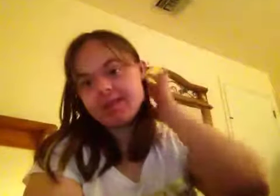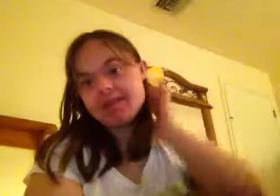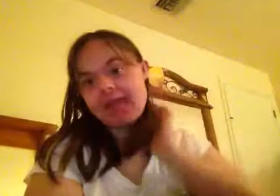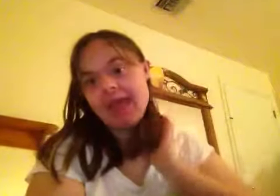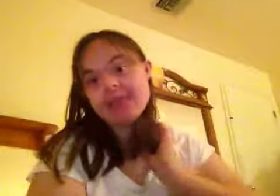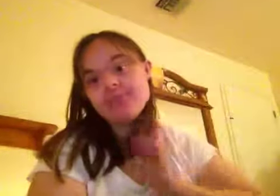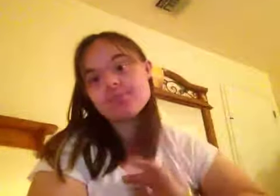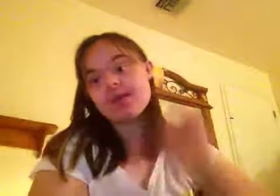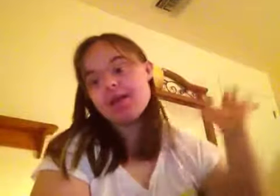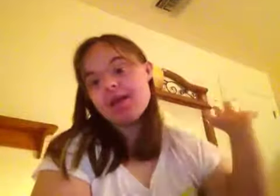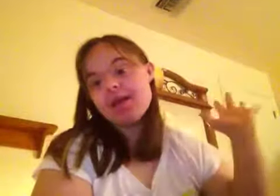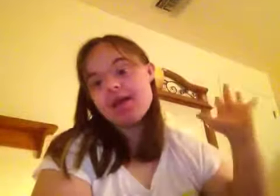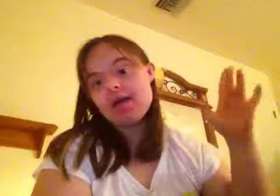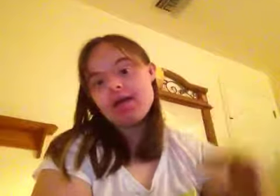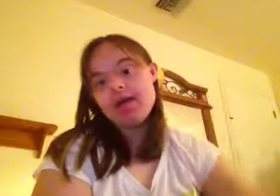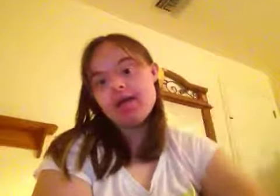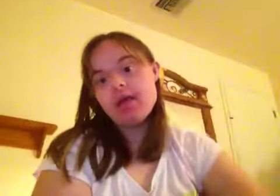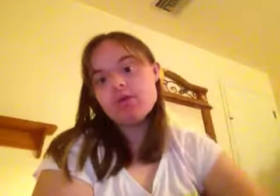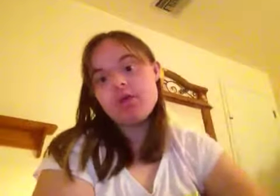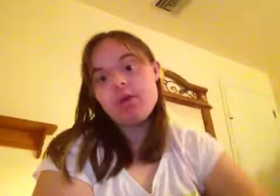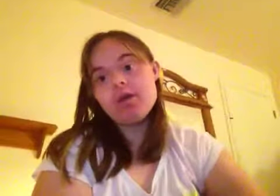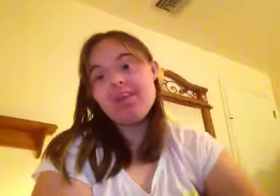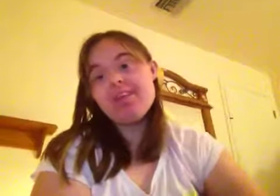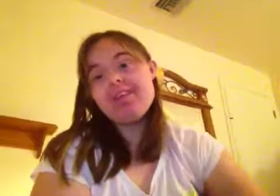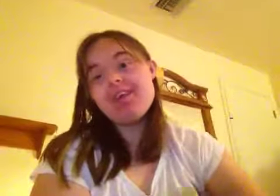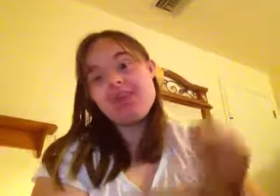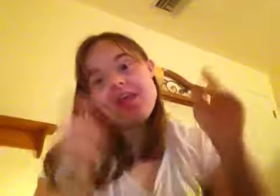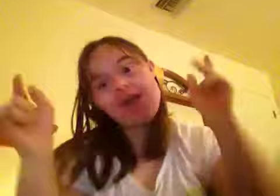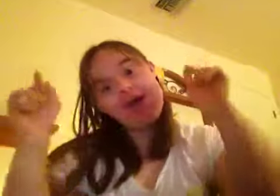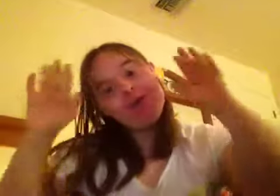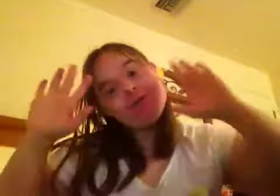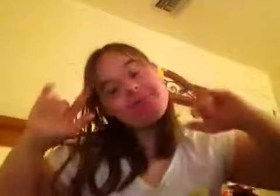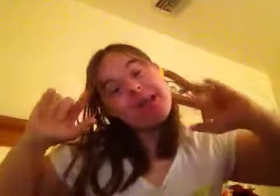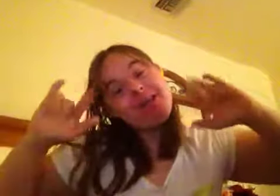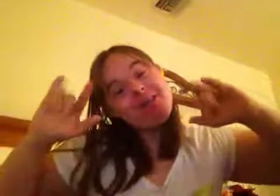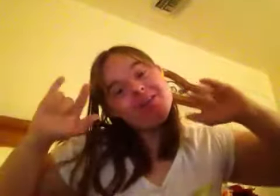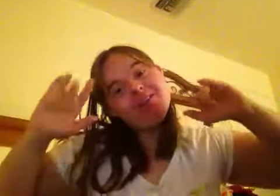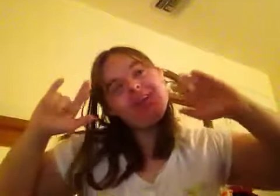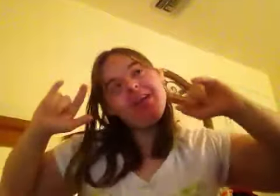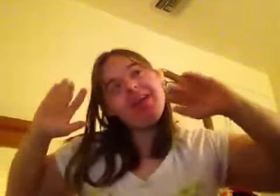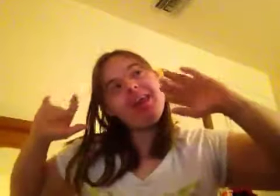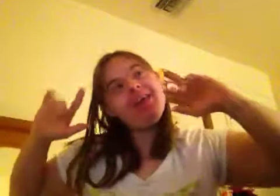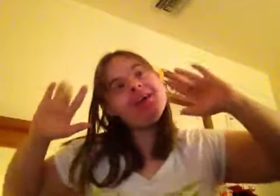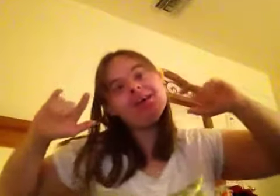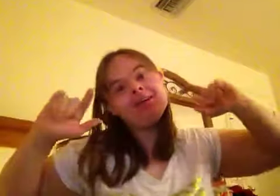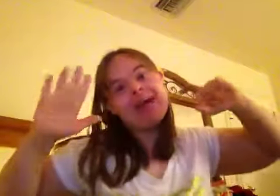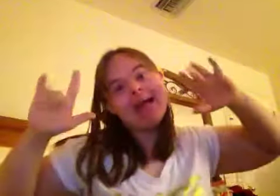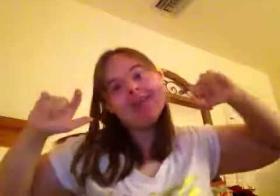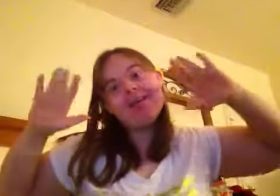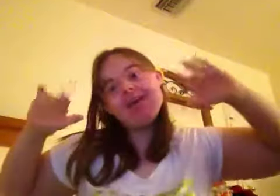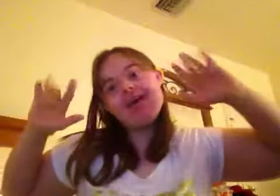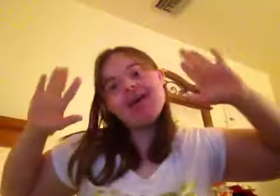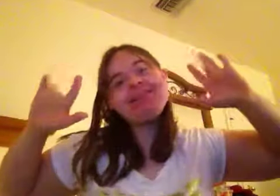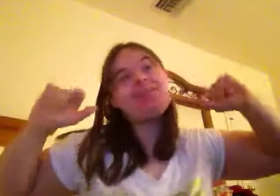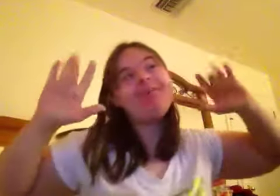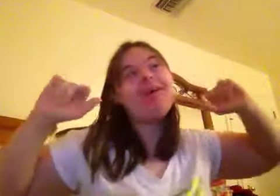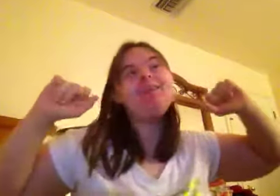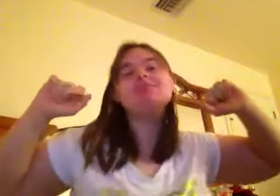this and and I'll see you guys in the next video bye Lucas and Jenny I love you guys so much